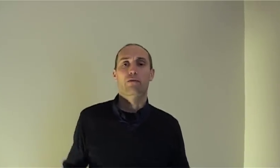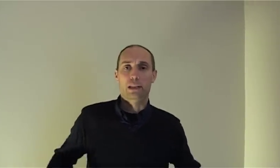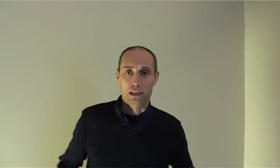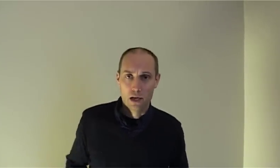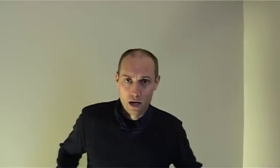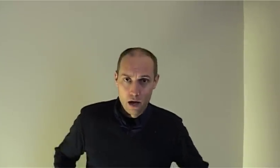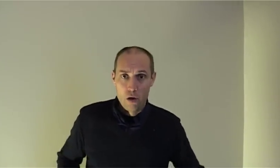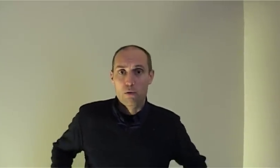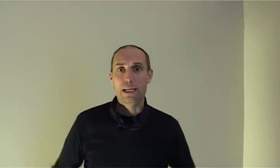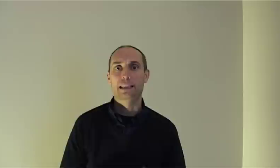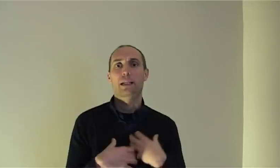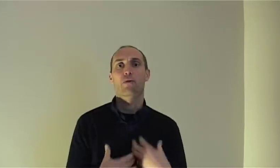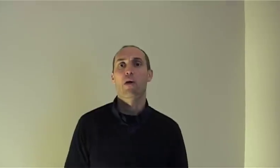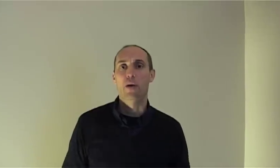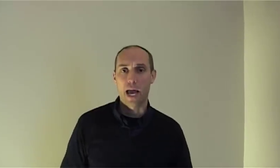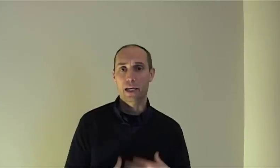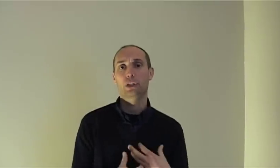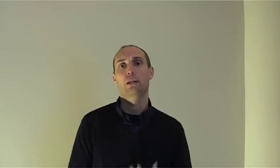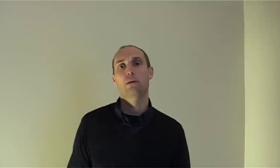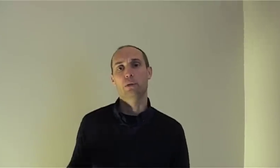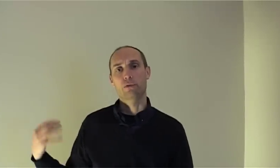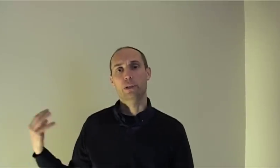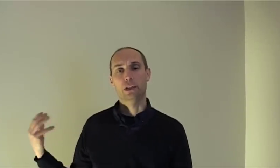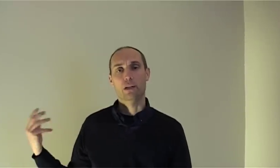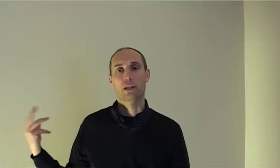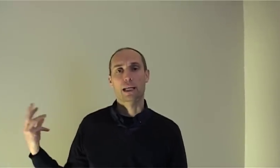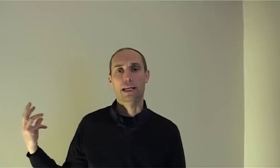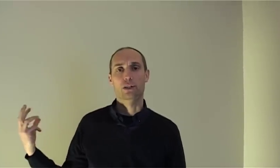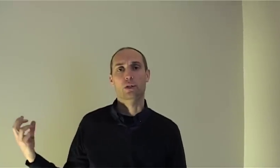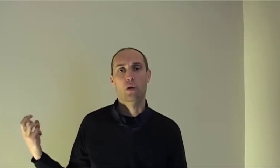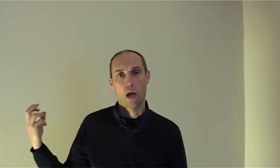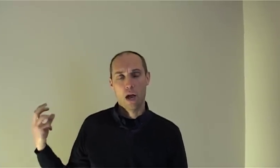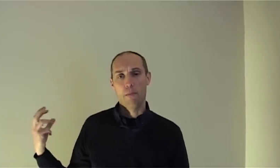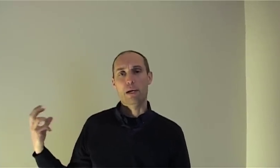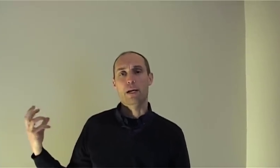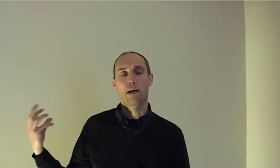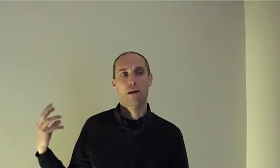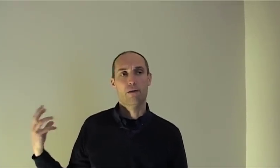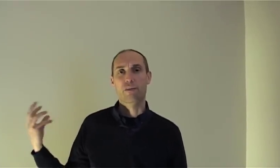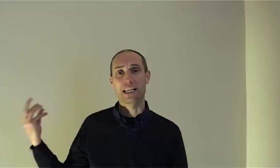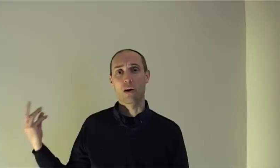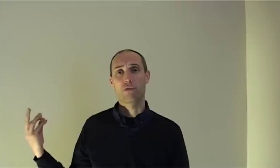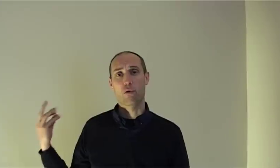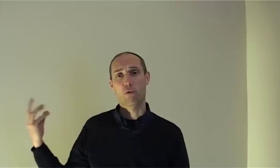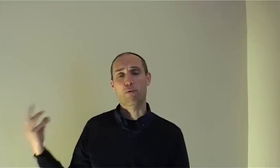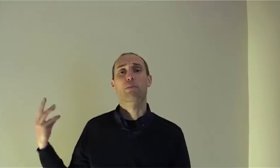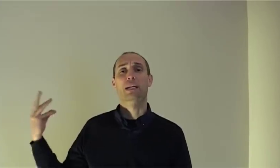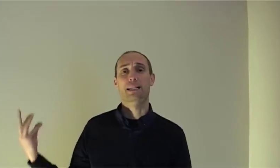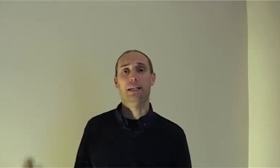voices releasing your own energy which voices are tending to be feeding off or representing